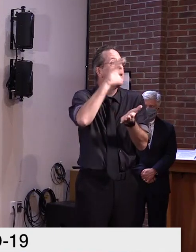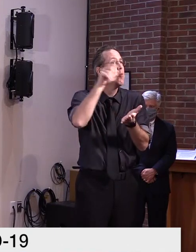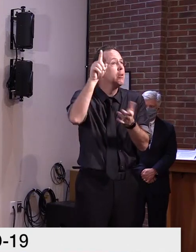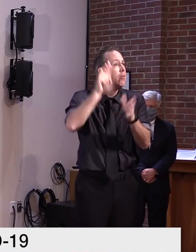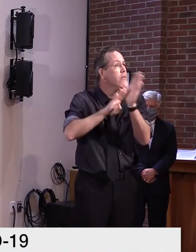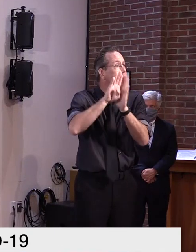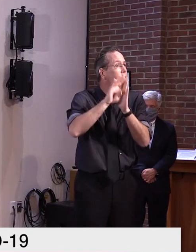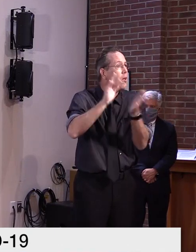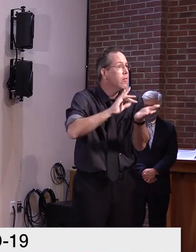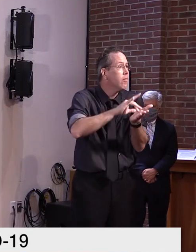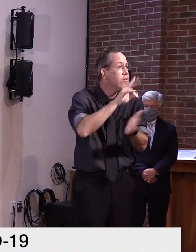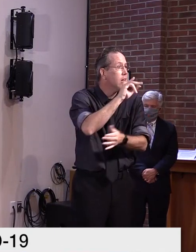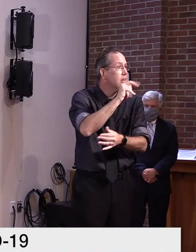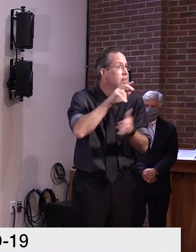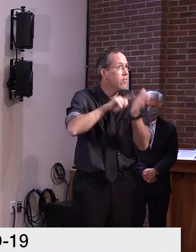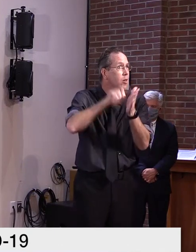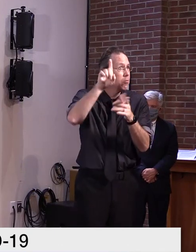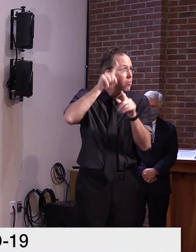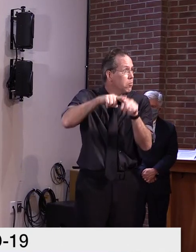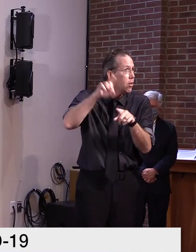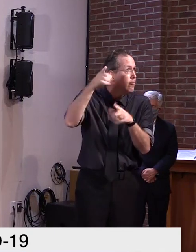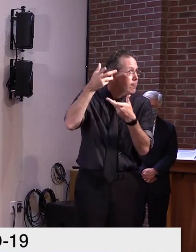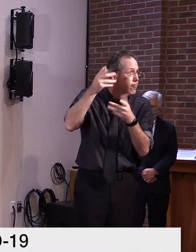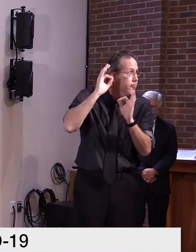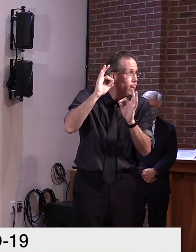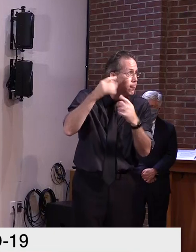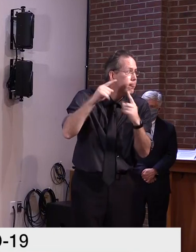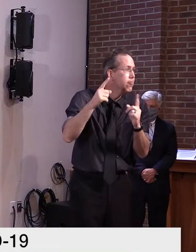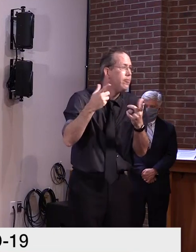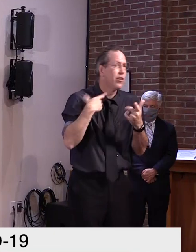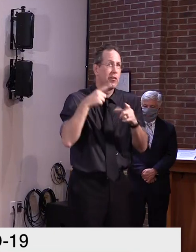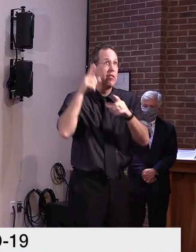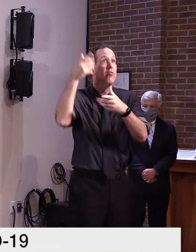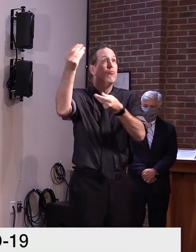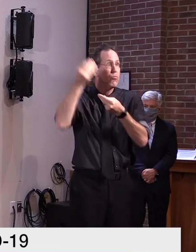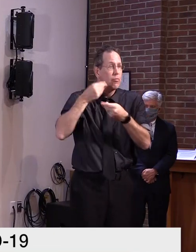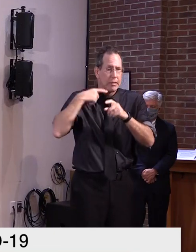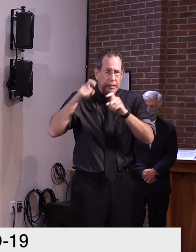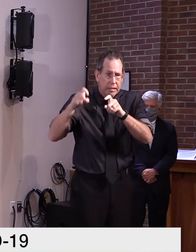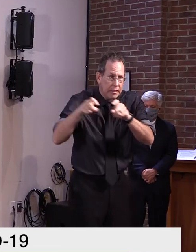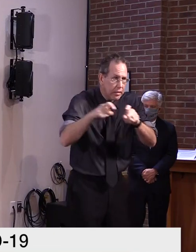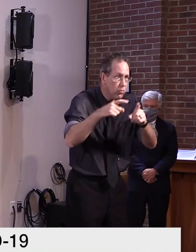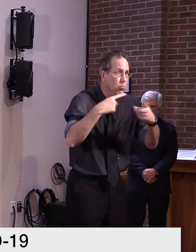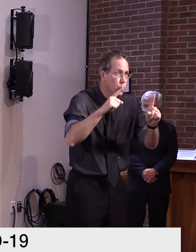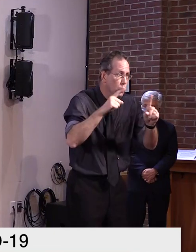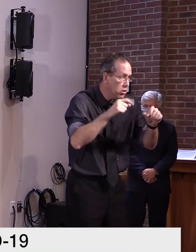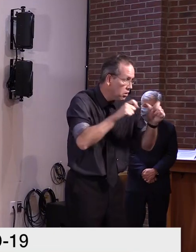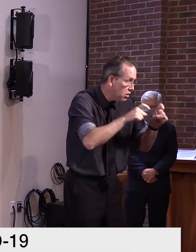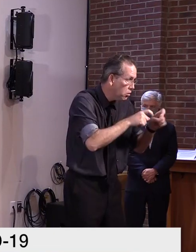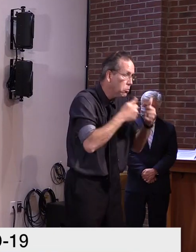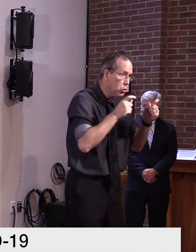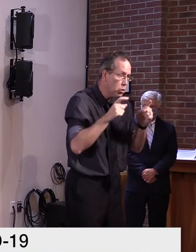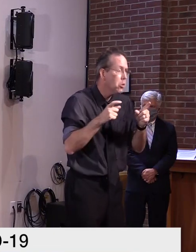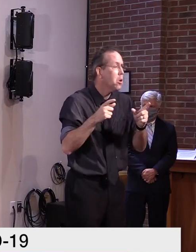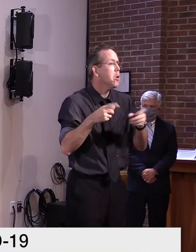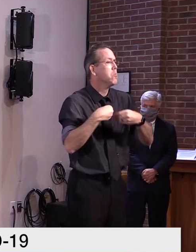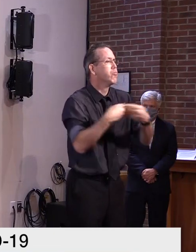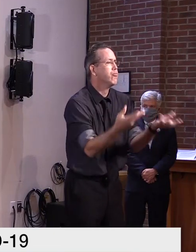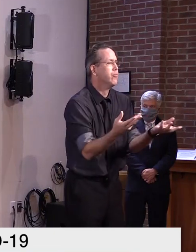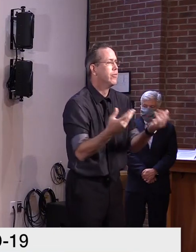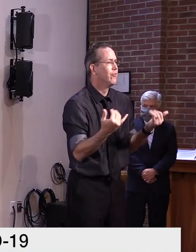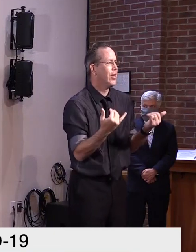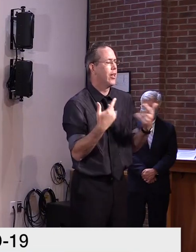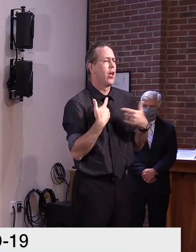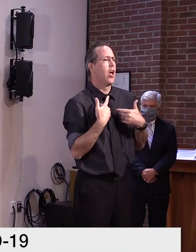appraised and then the government's ability to distribute it to the population. So I don't want to make it sound